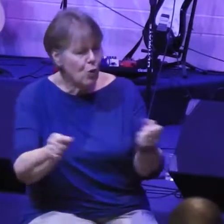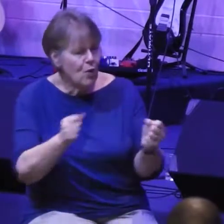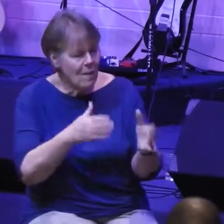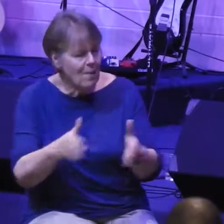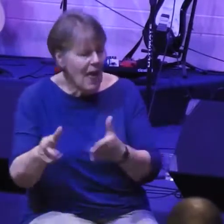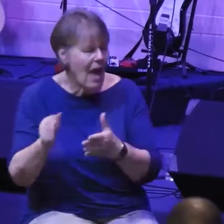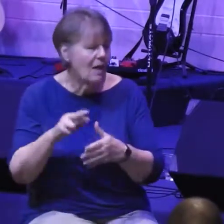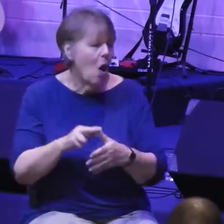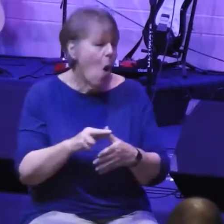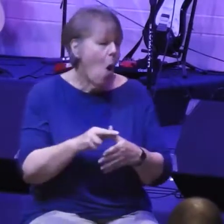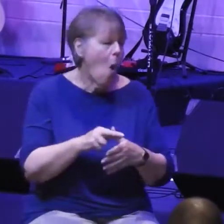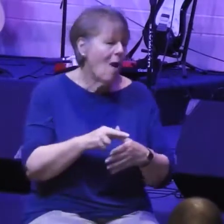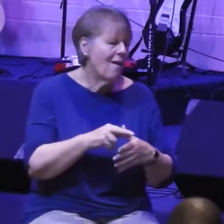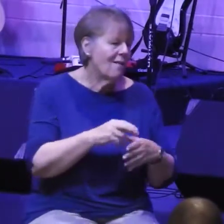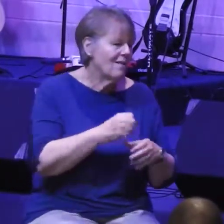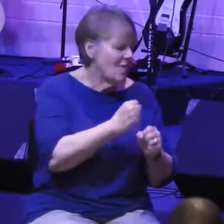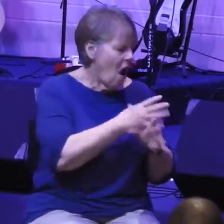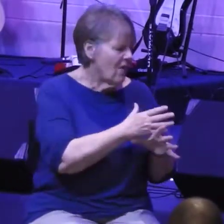great as it was.